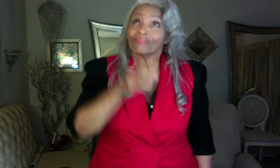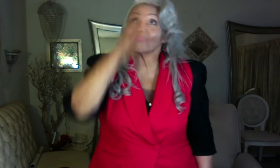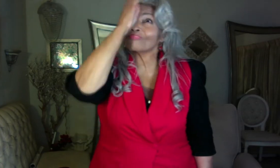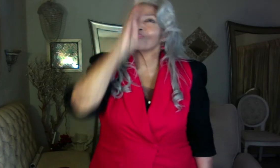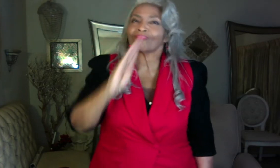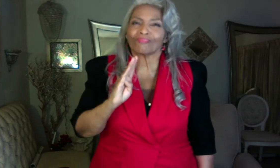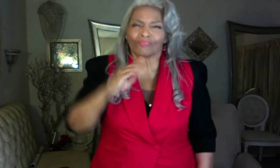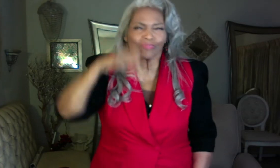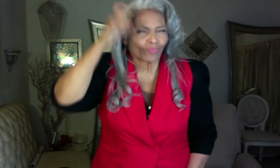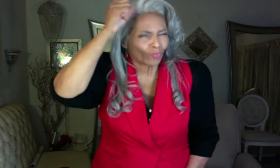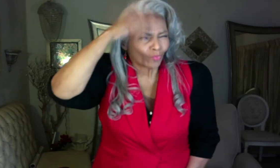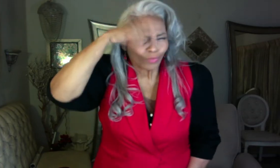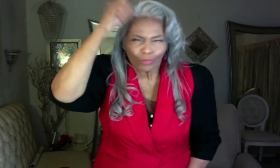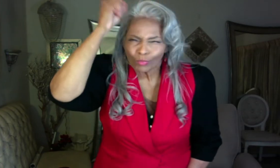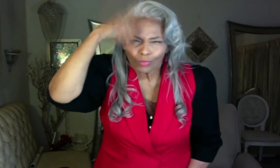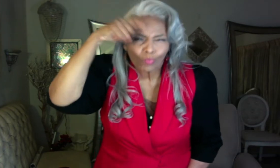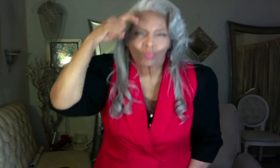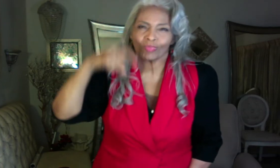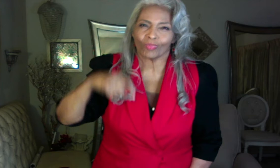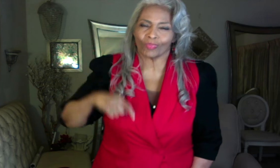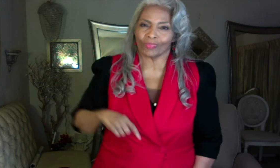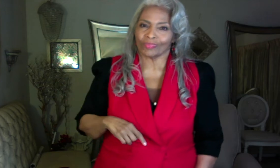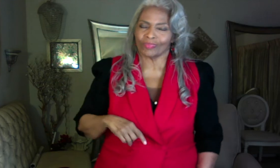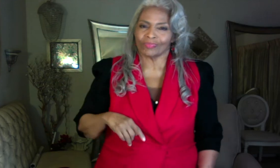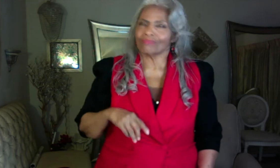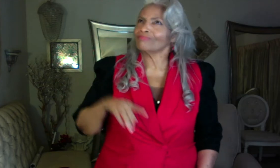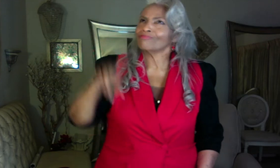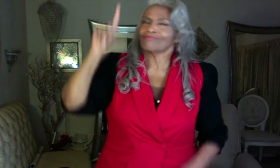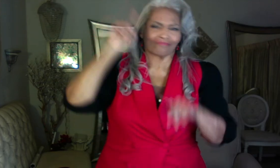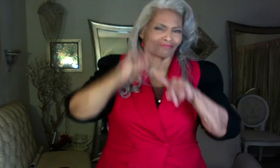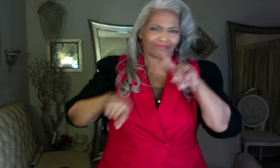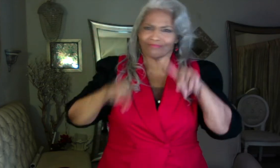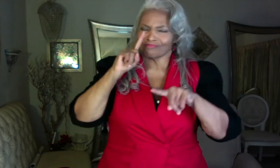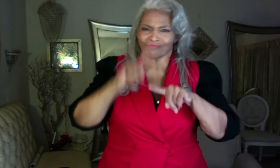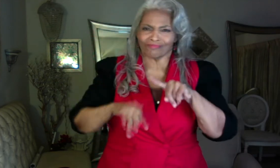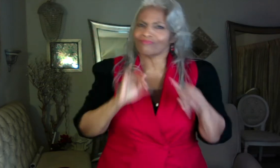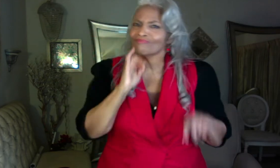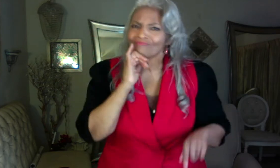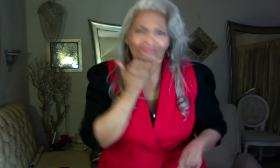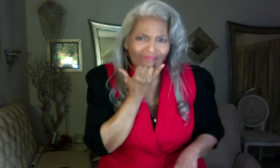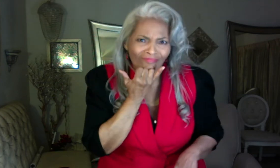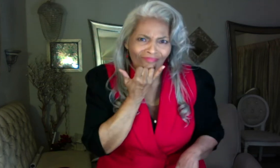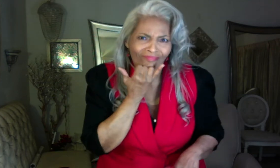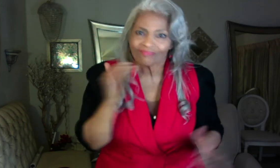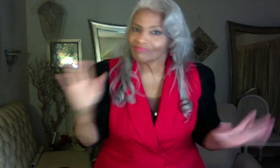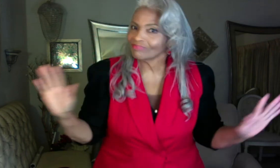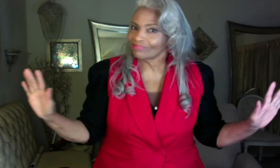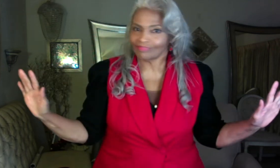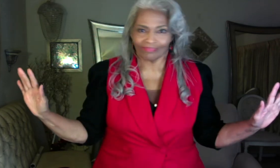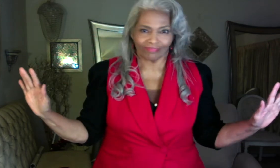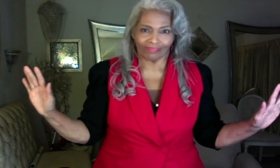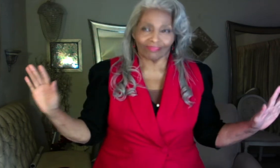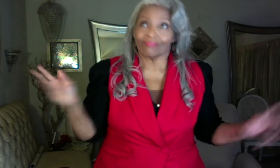God is too wise to be mistaken. He's not going to get it wrong.